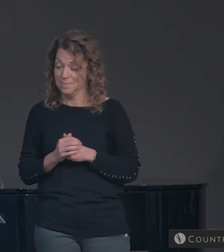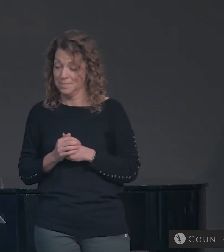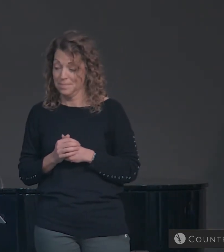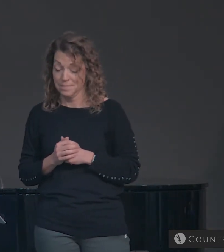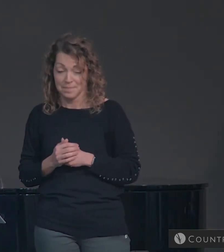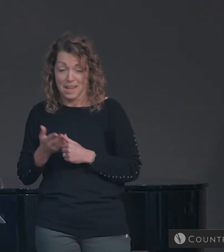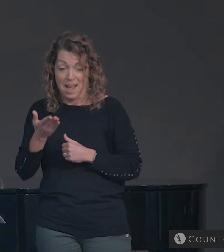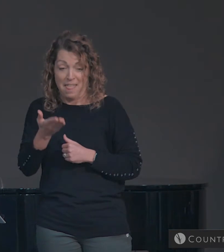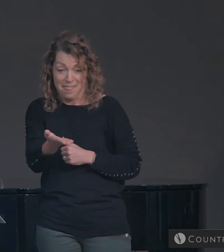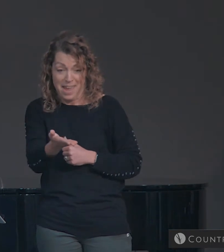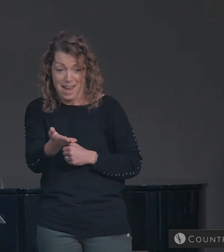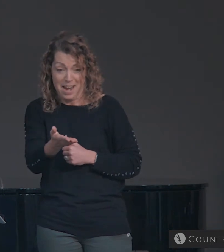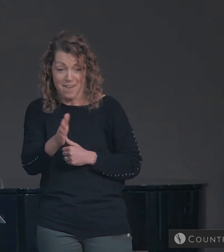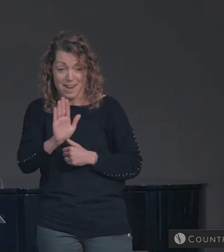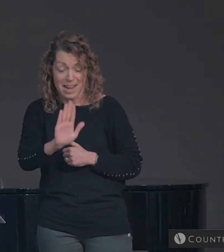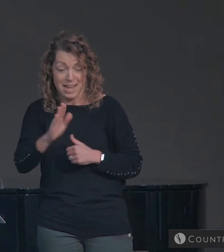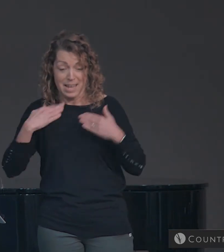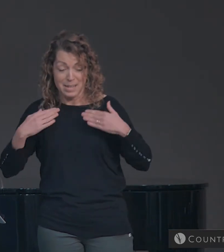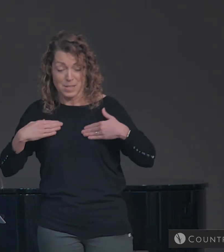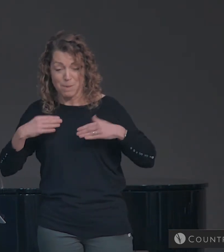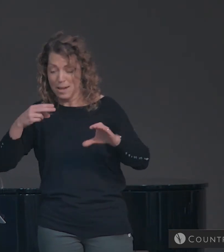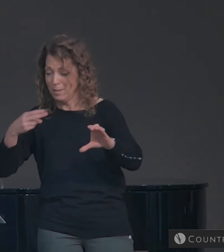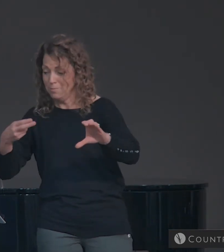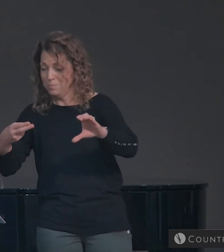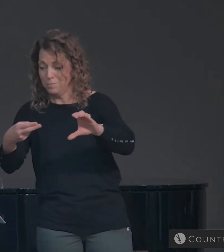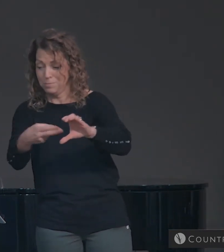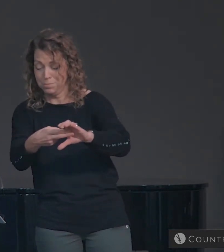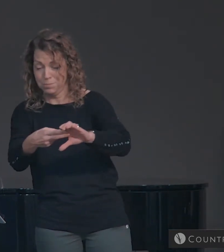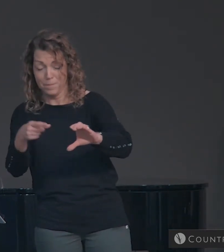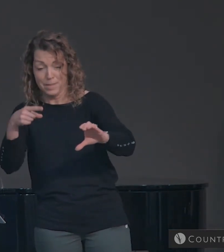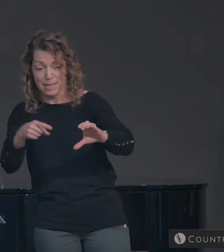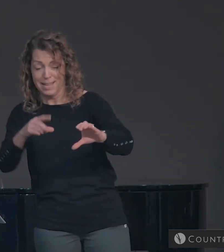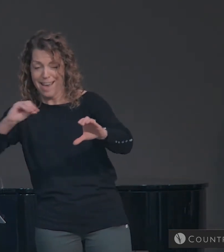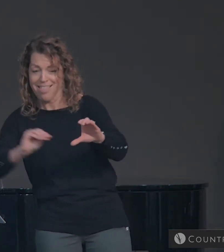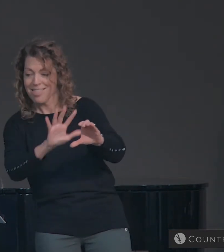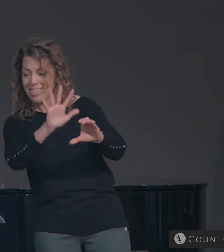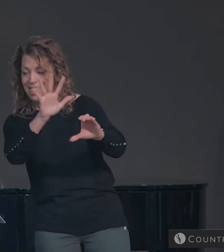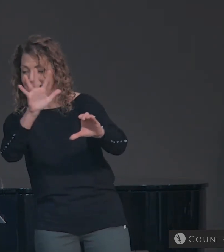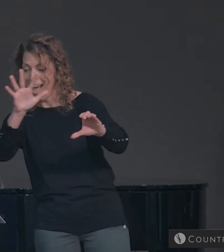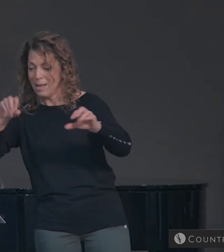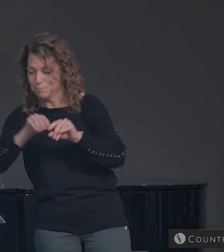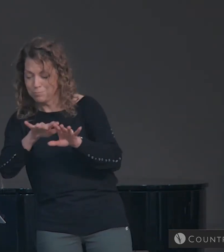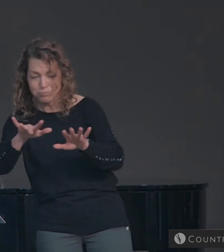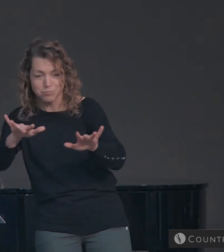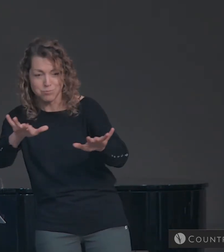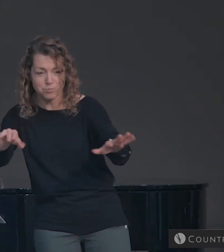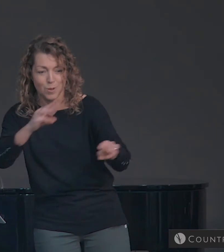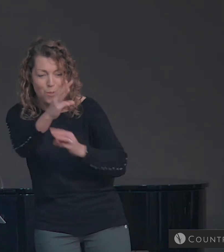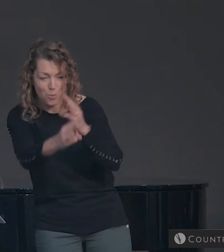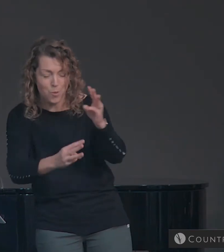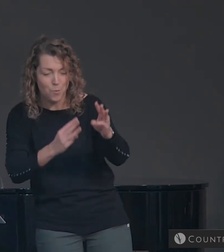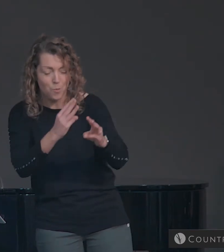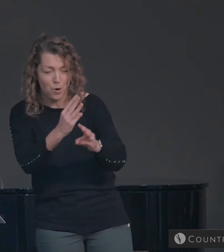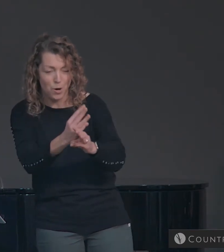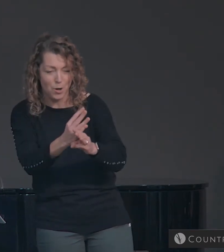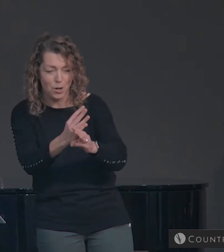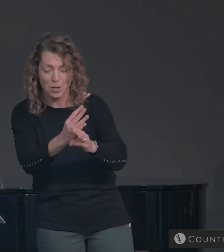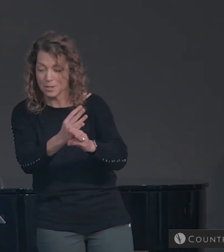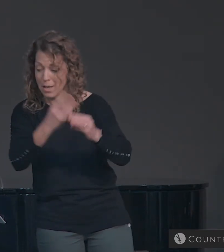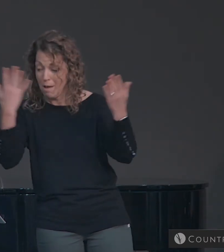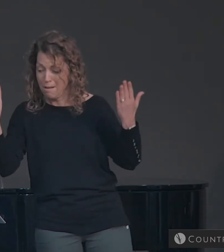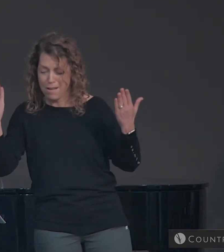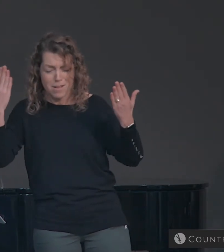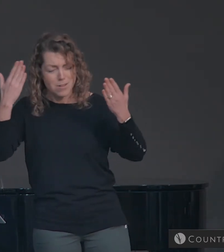There in the ground his body lay. Light of the world by